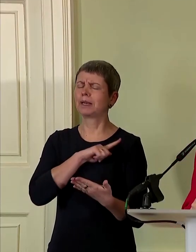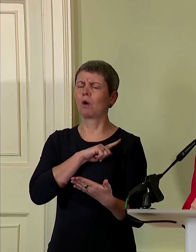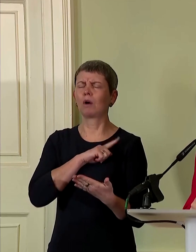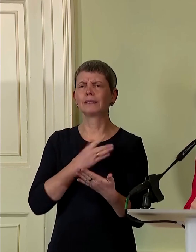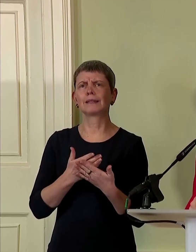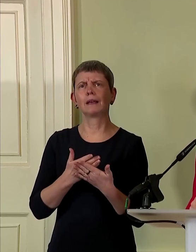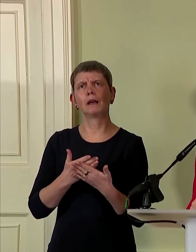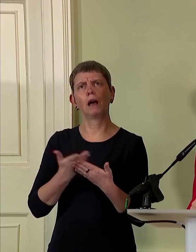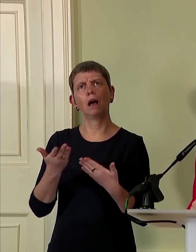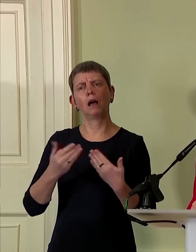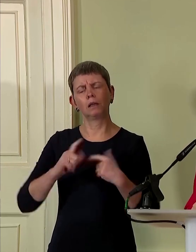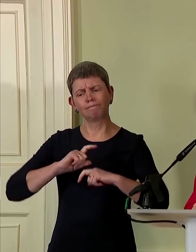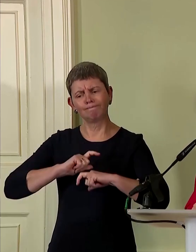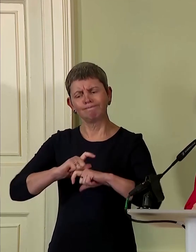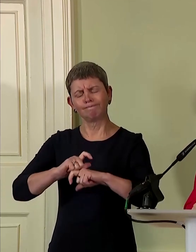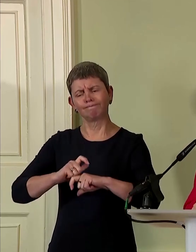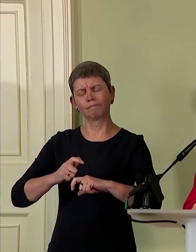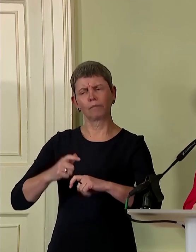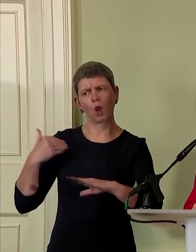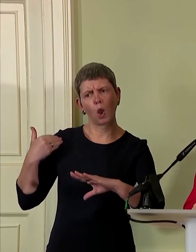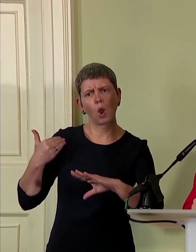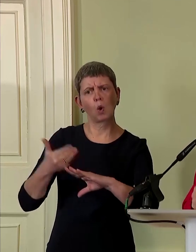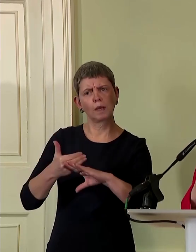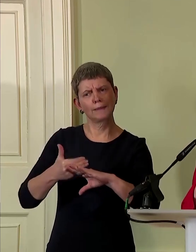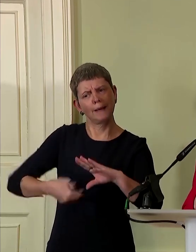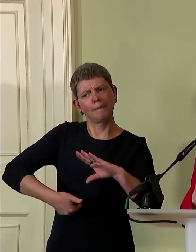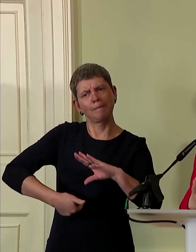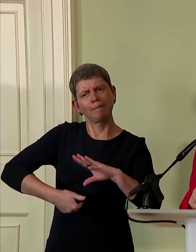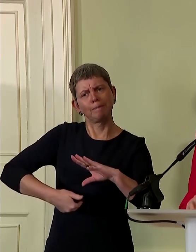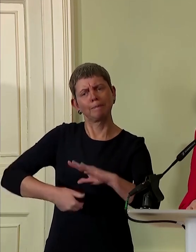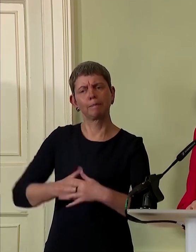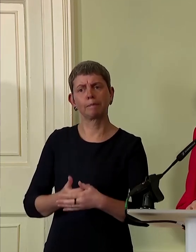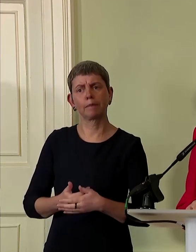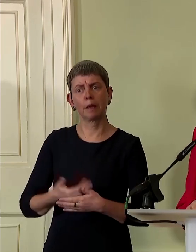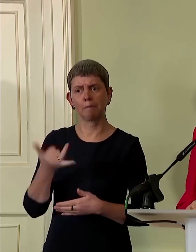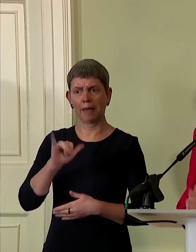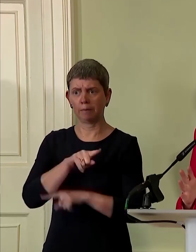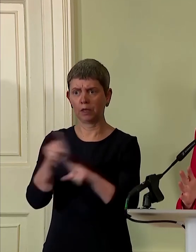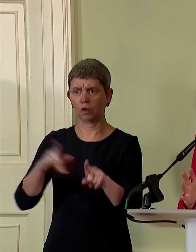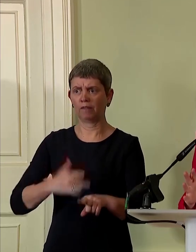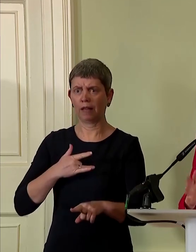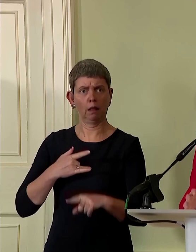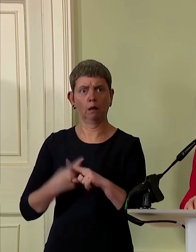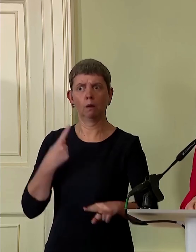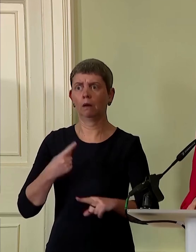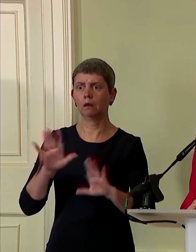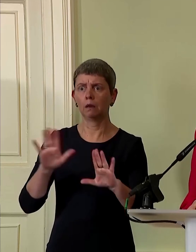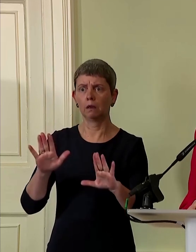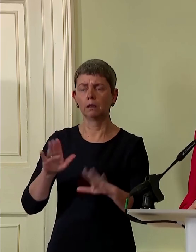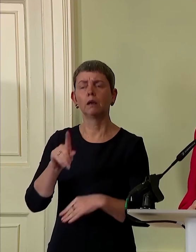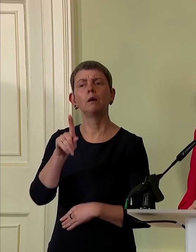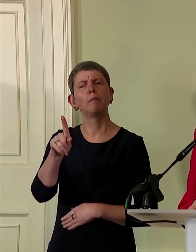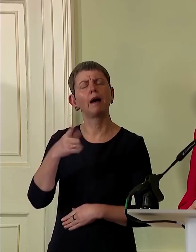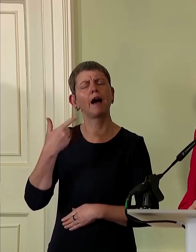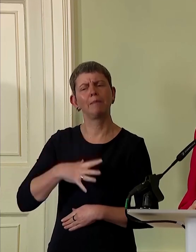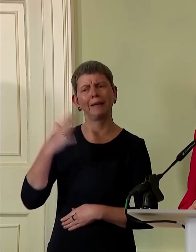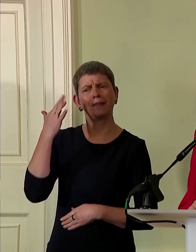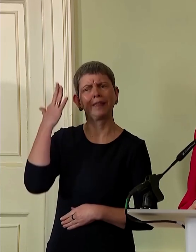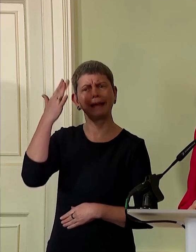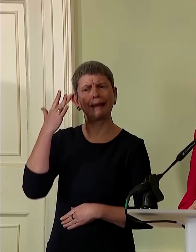deeper and longer-term assessment. I know it might seem sudden, but I have been wrestling with it,